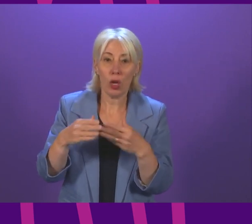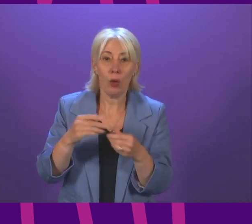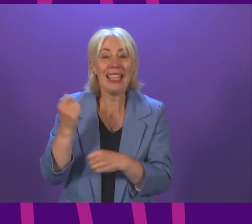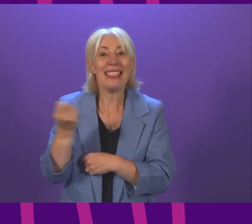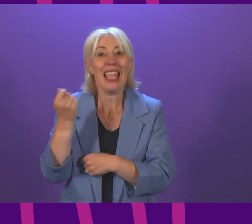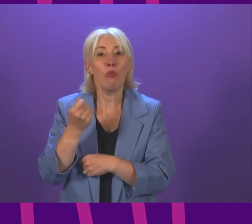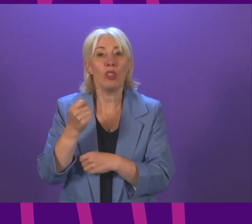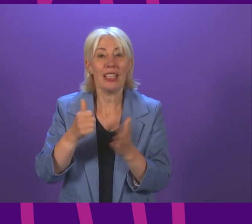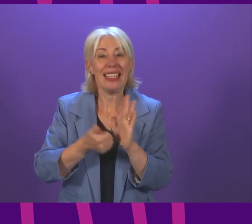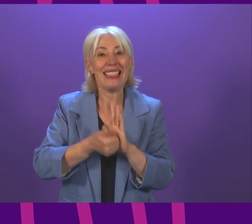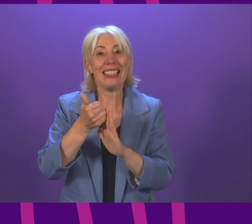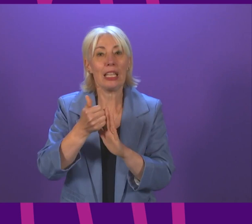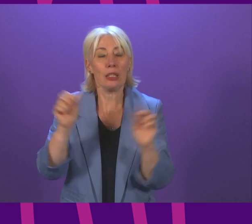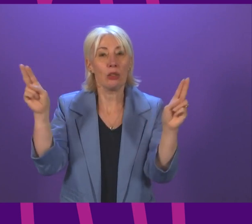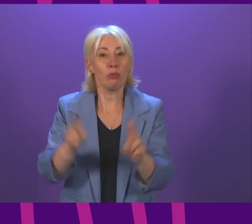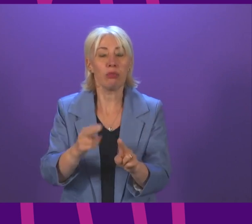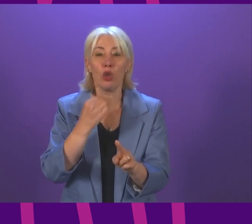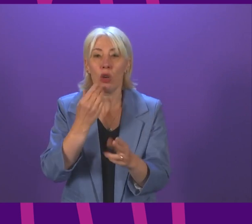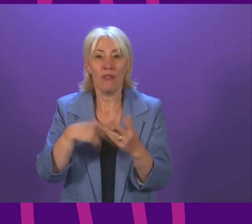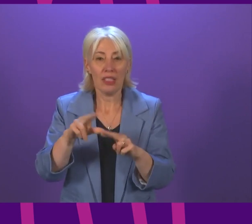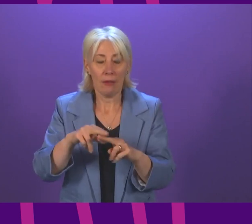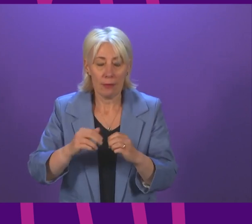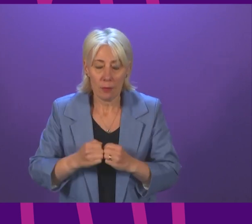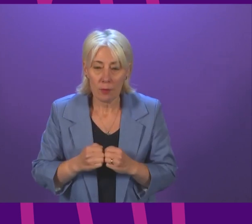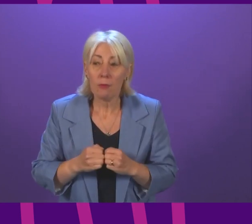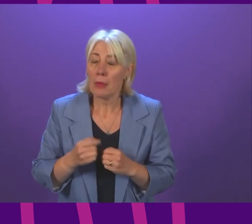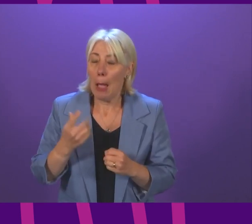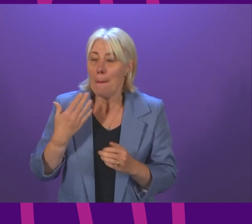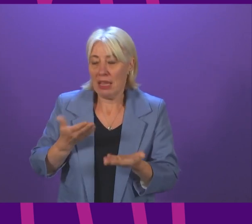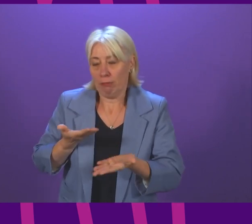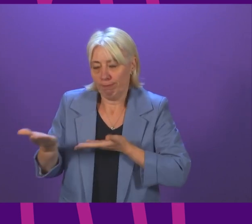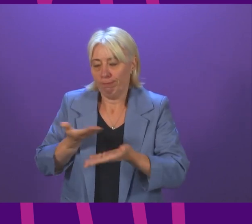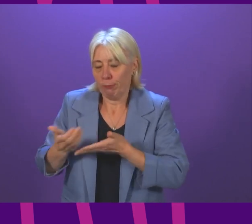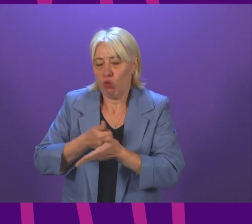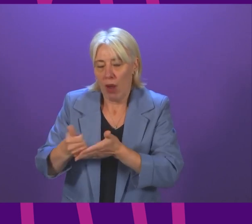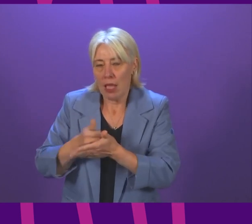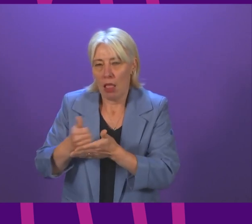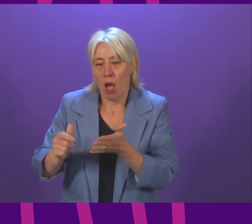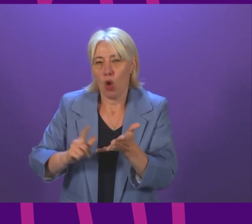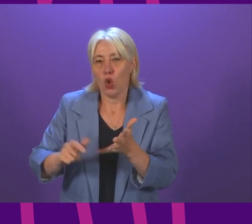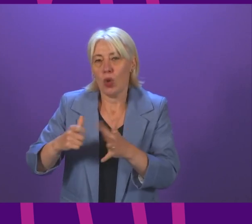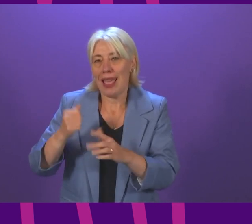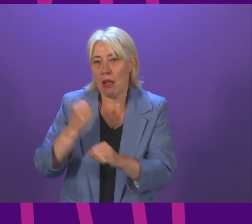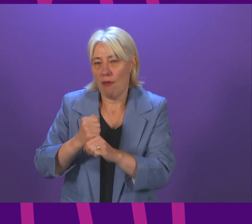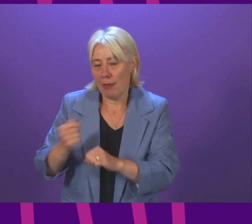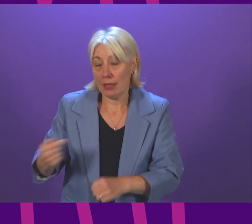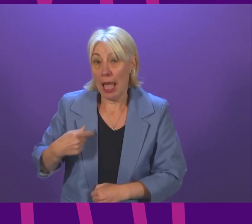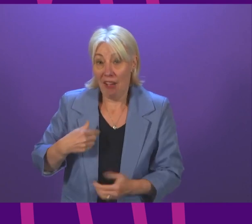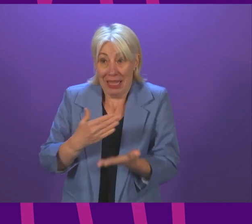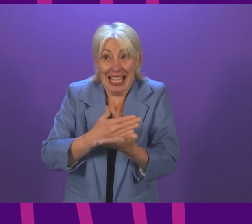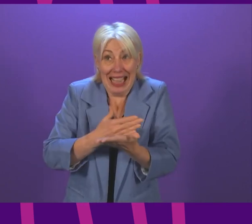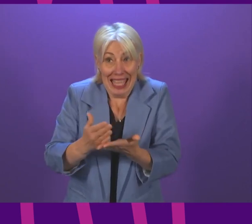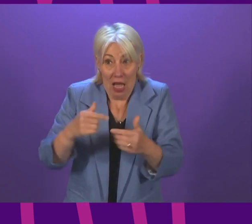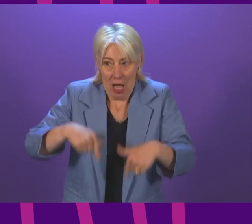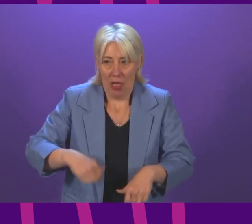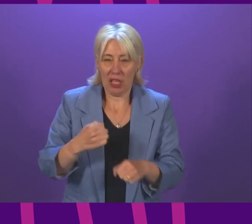we discuss these matters on an ongoing basis with the UK Government I've made very clear this Government has made